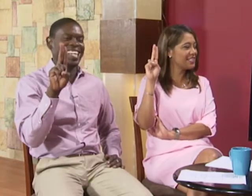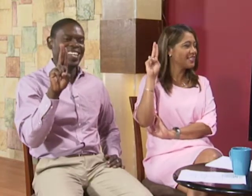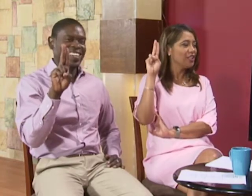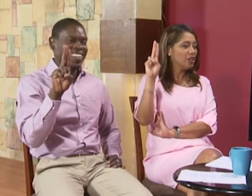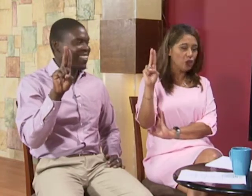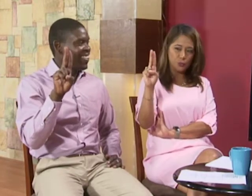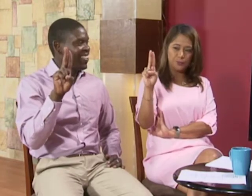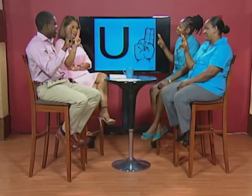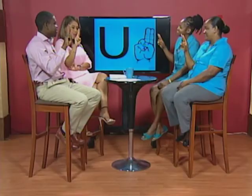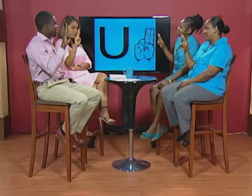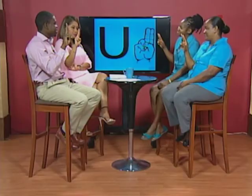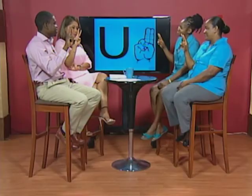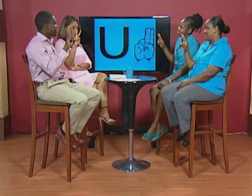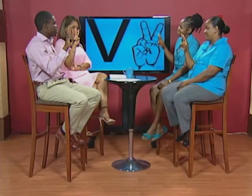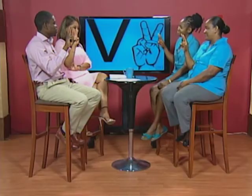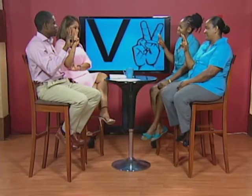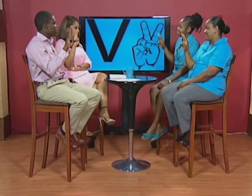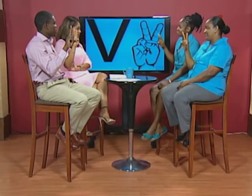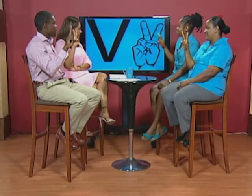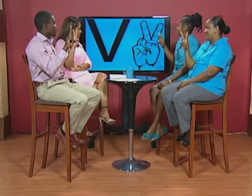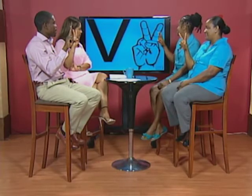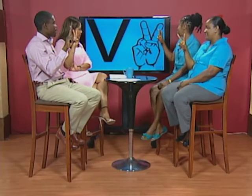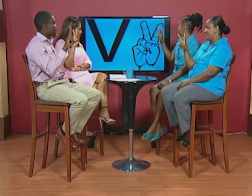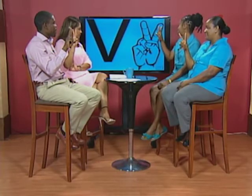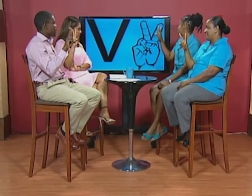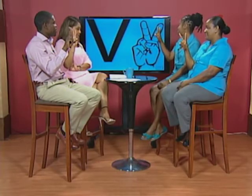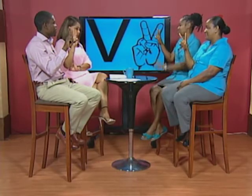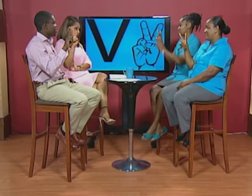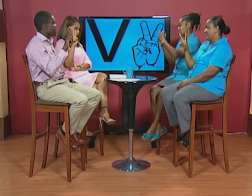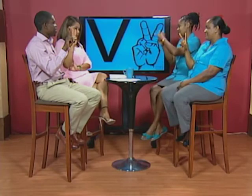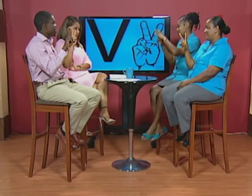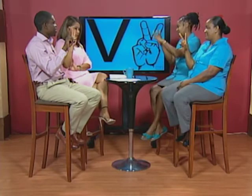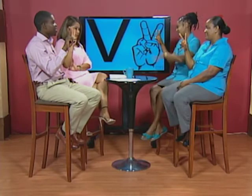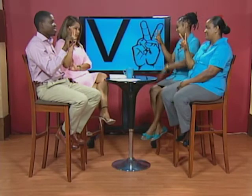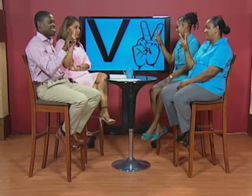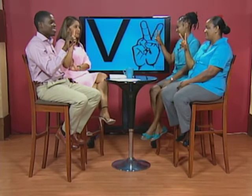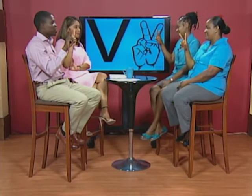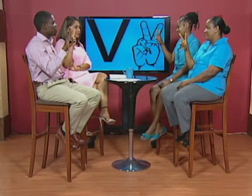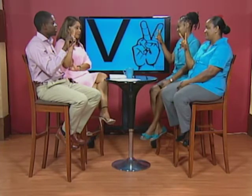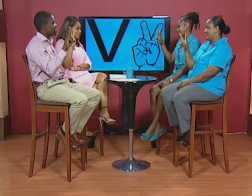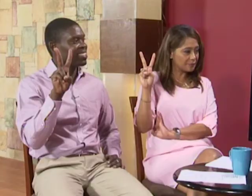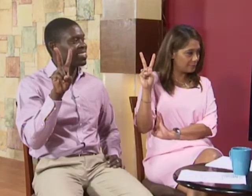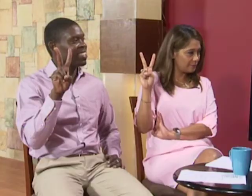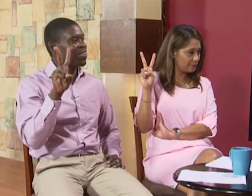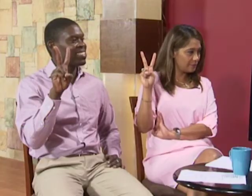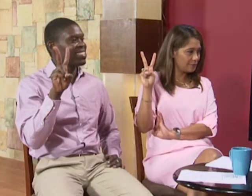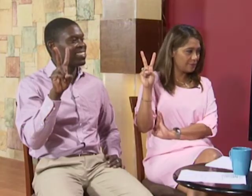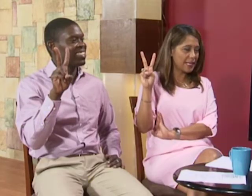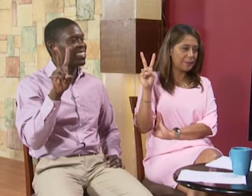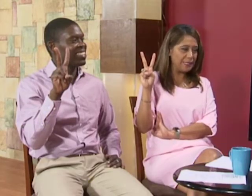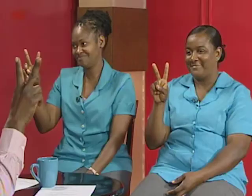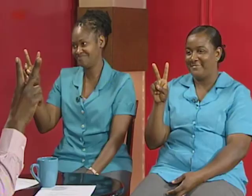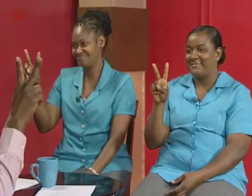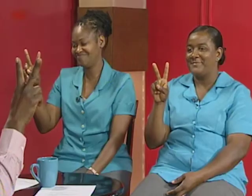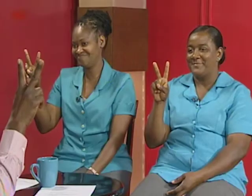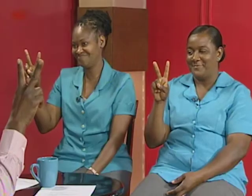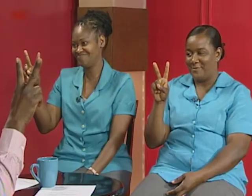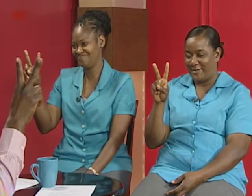you okay so this is then you'll be just open it up okay cool that one is easy like peace yeah right